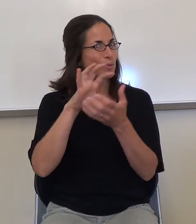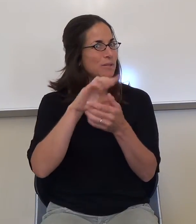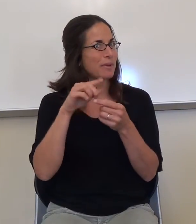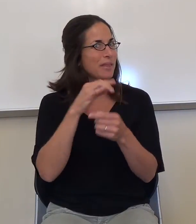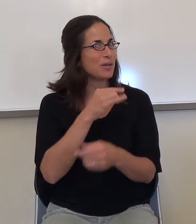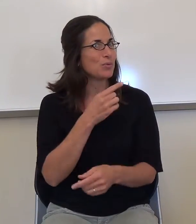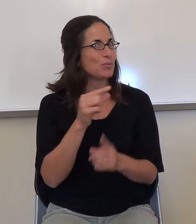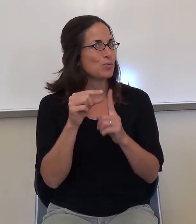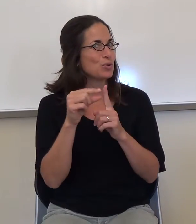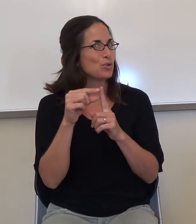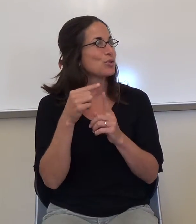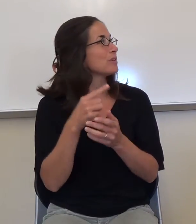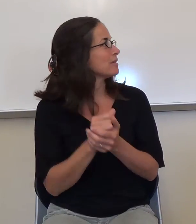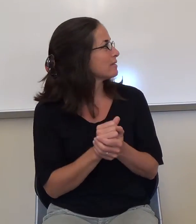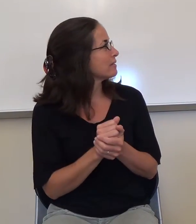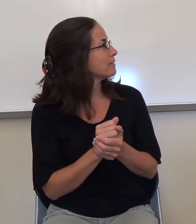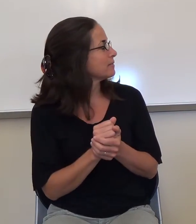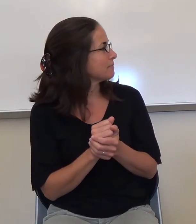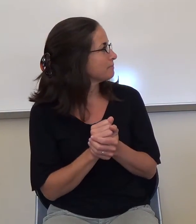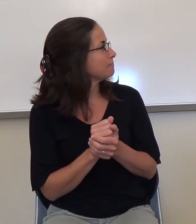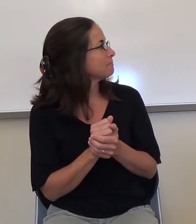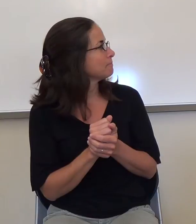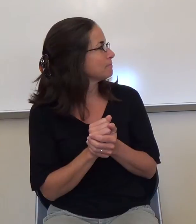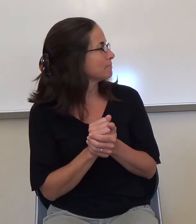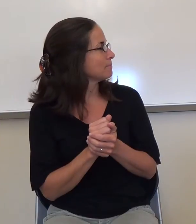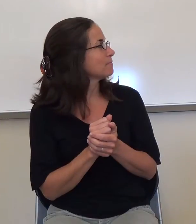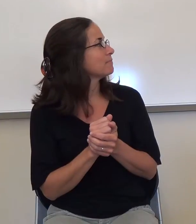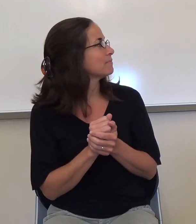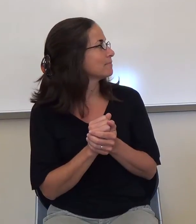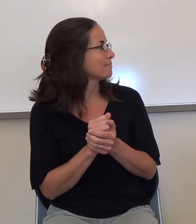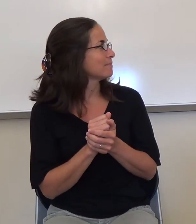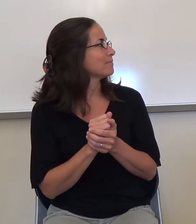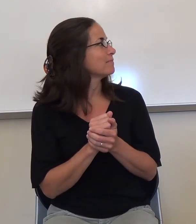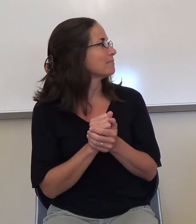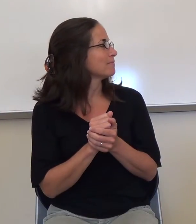What you're, there also are, what are these?